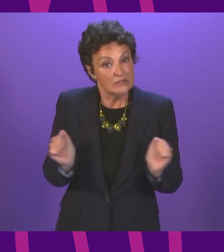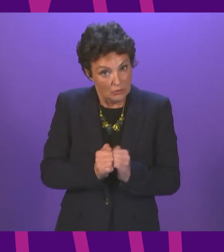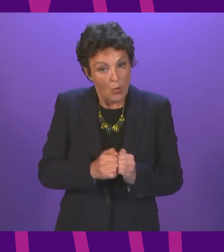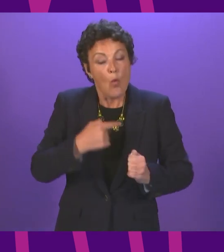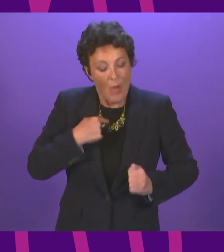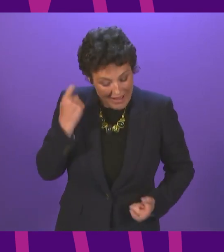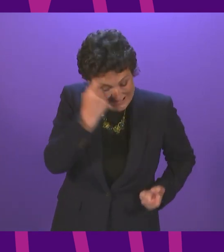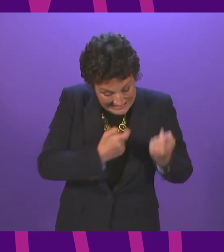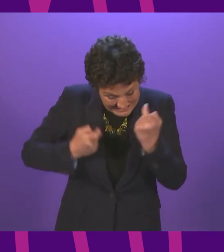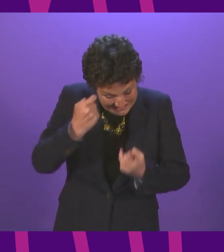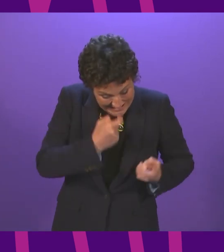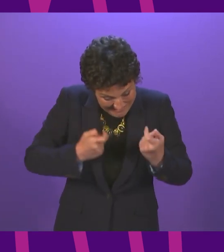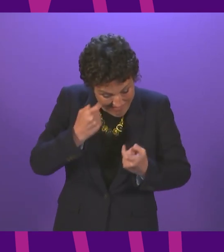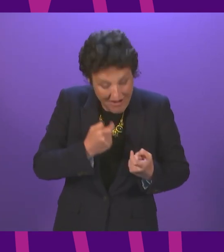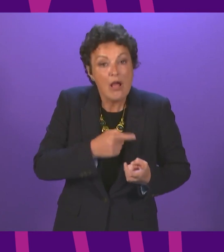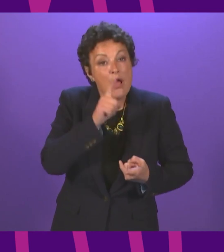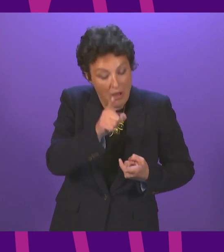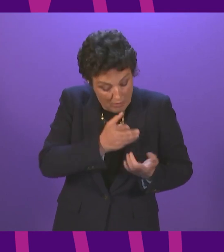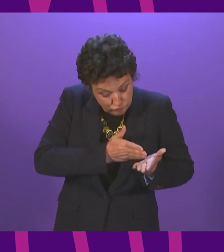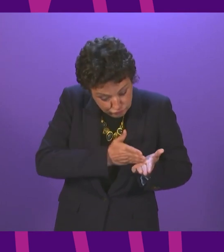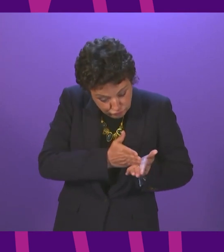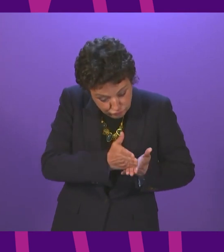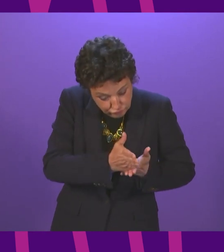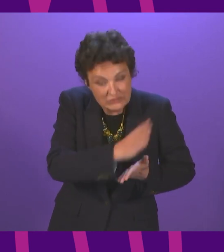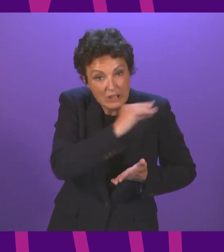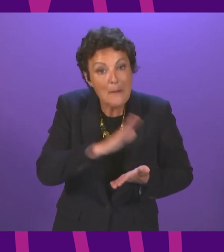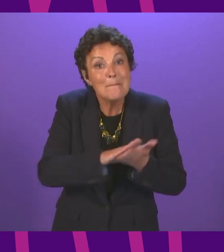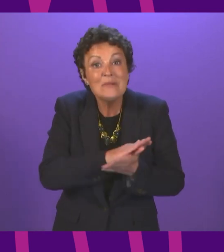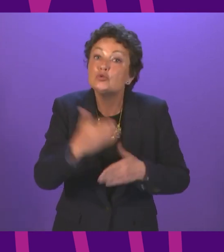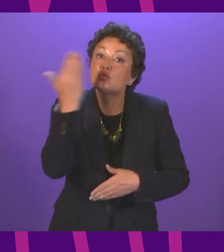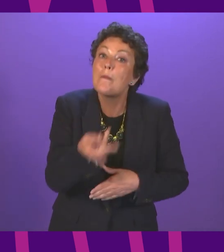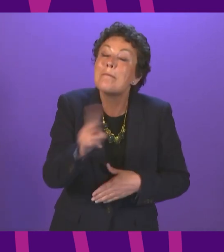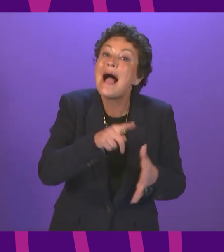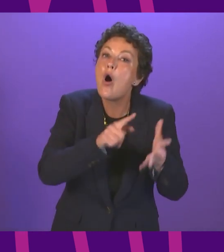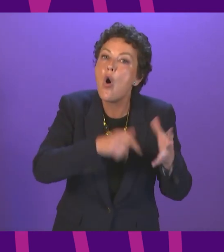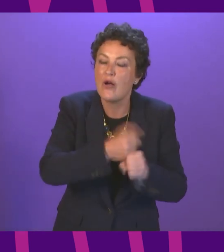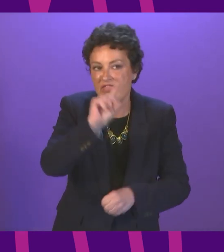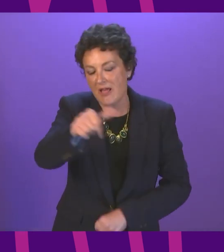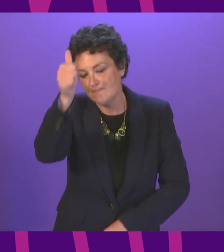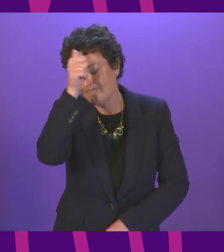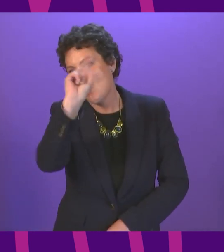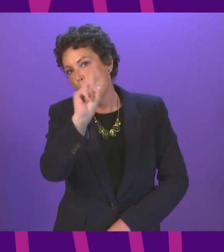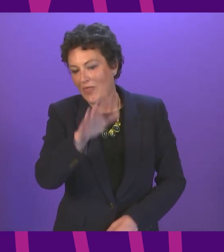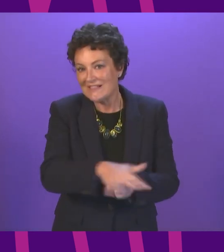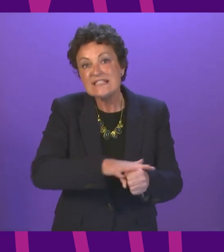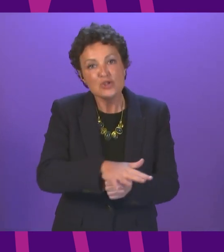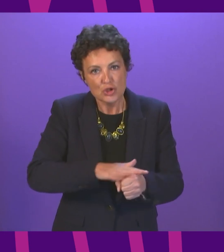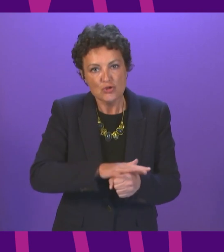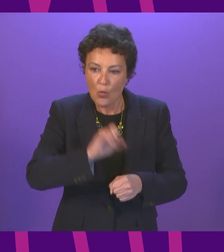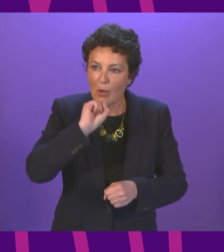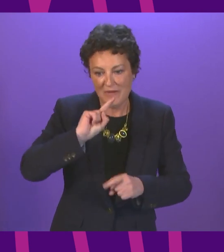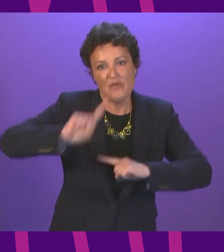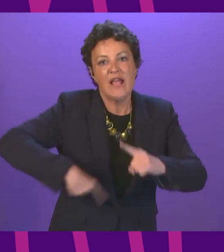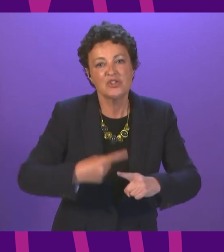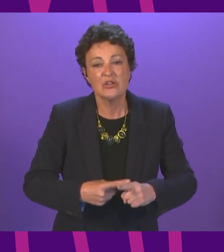out in August so that schools, as they return, know what the situation is going to be. Again, I think the responsible way to proceed. And